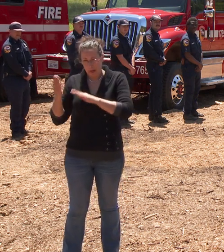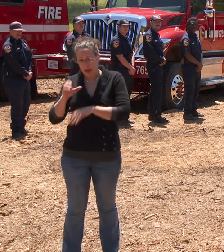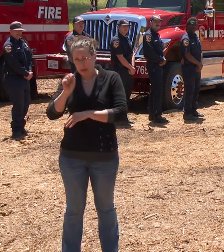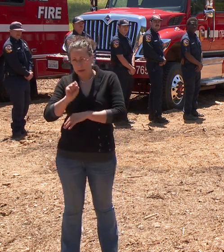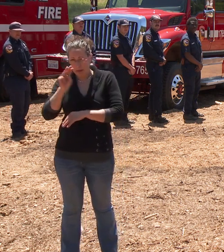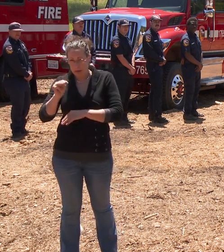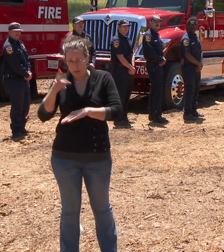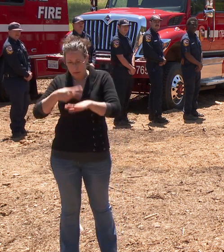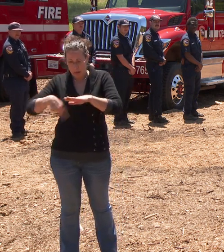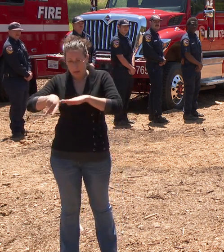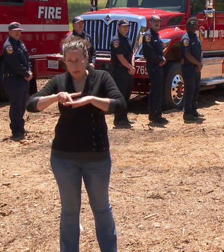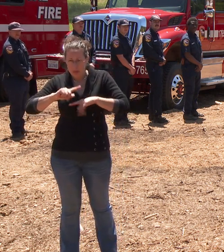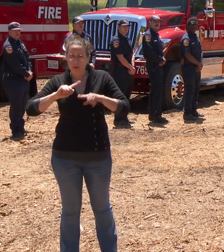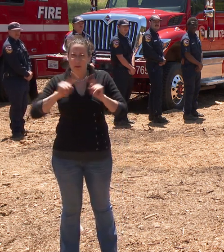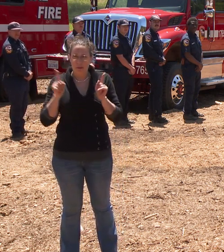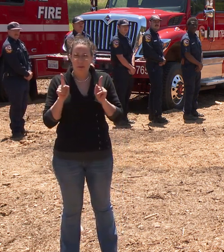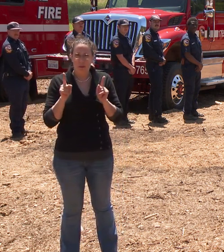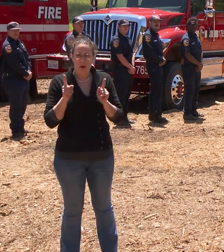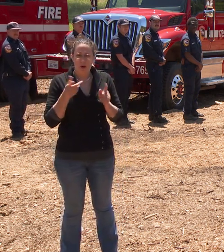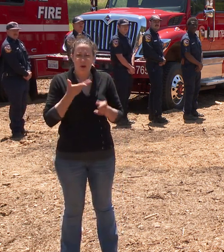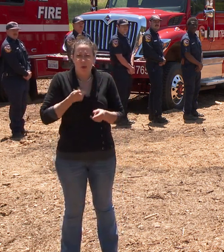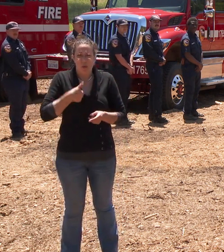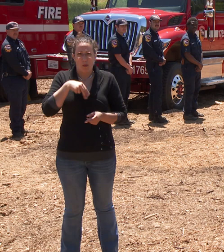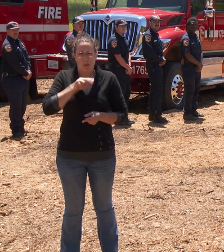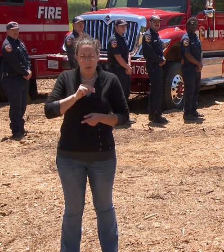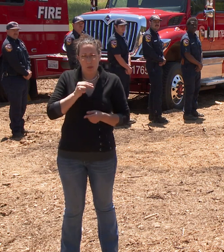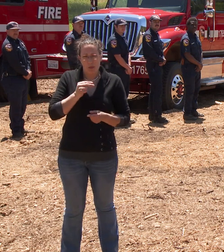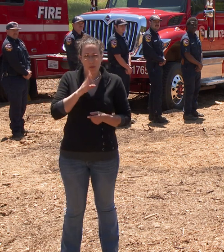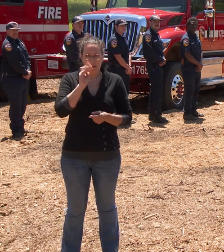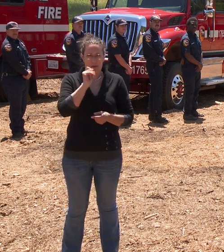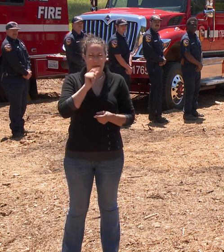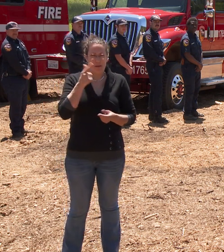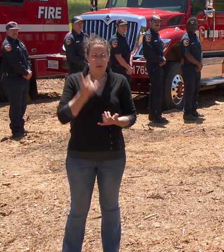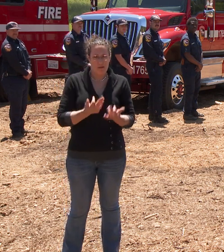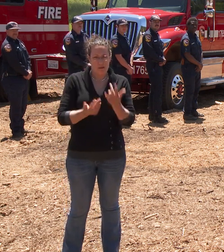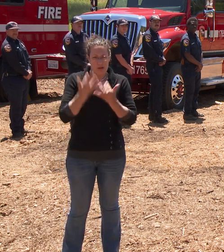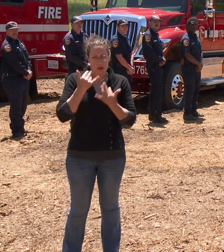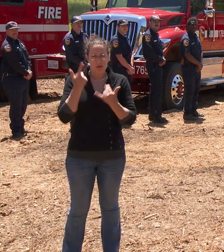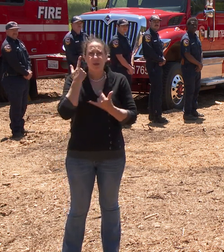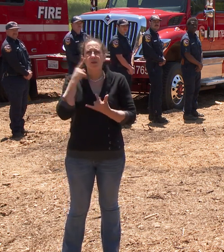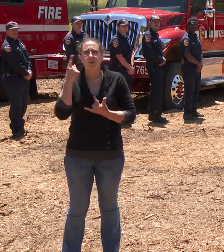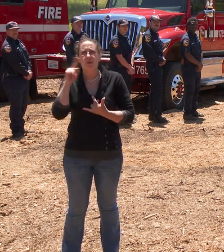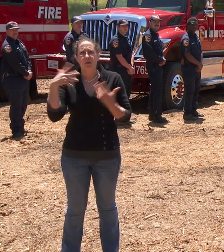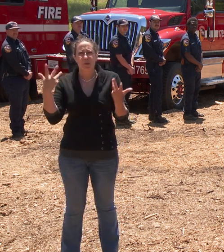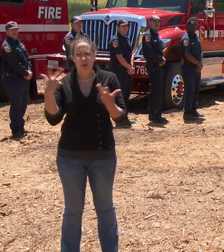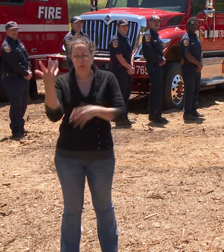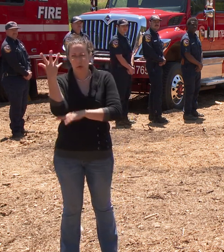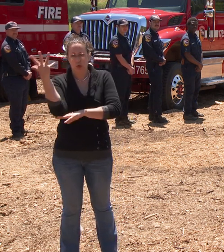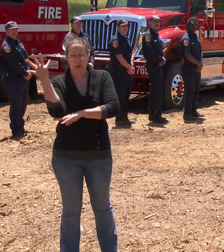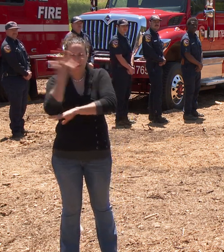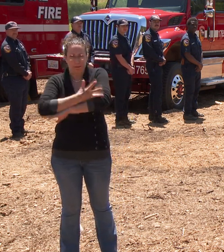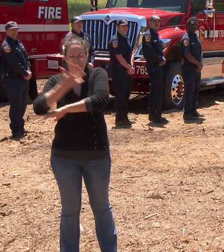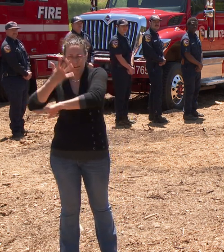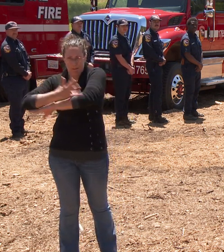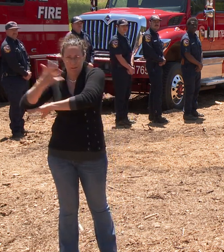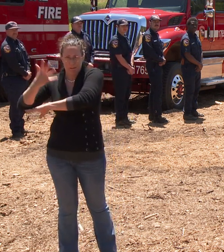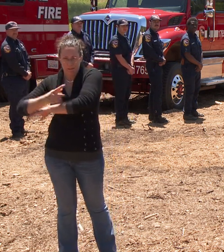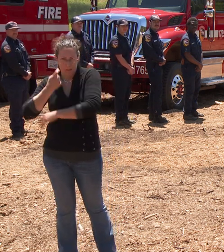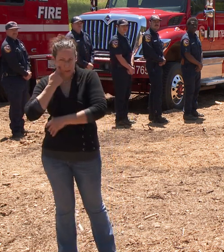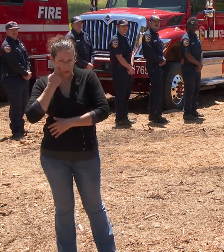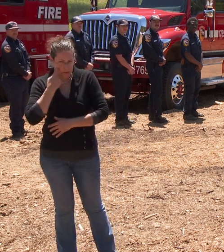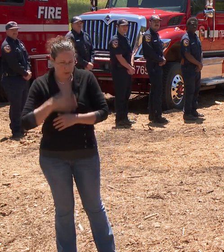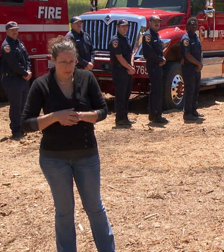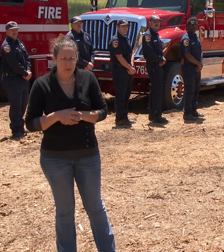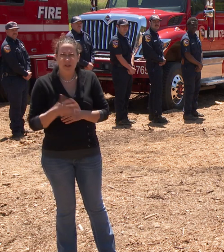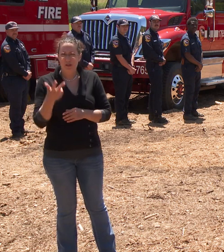to dispose of dead trees that have fallen over the last couple of winters. Over the last three years these three